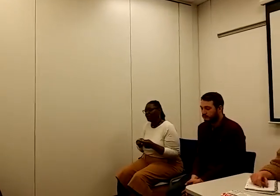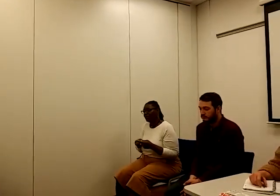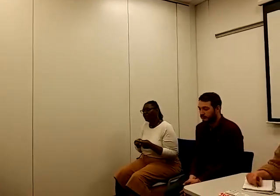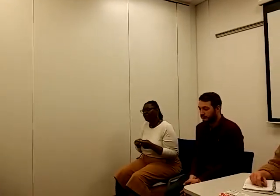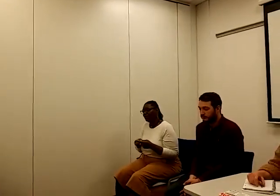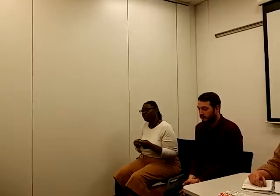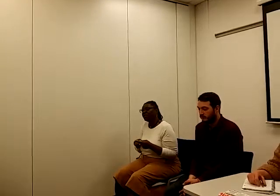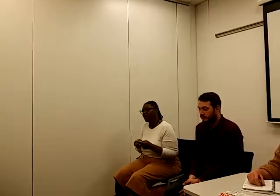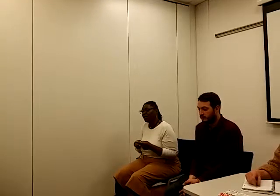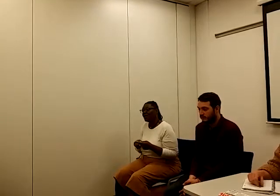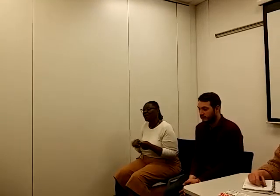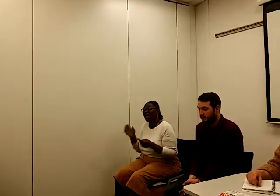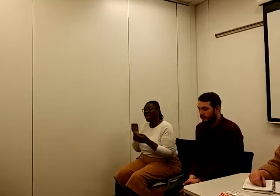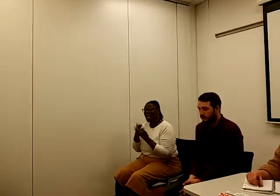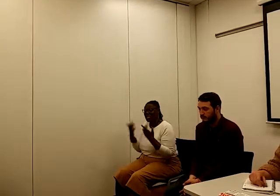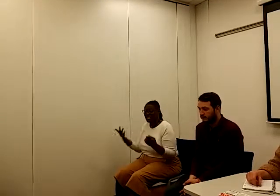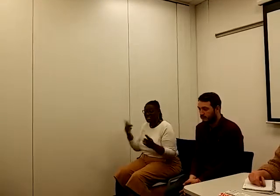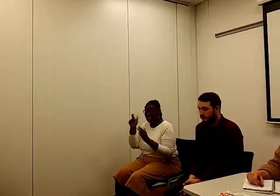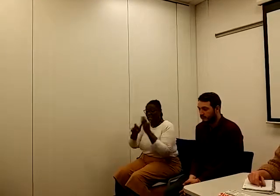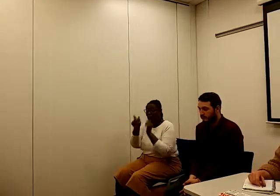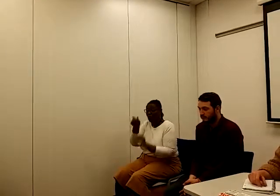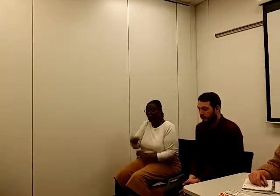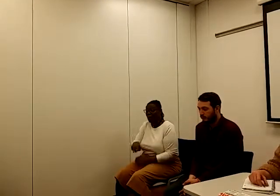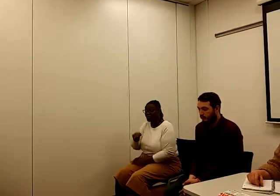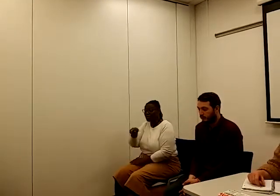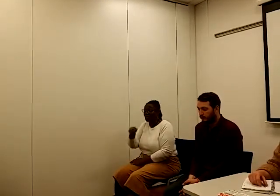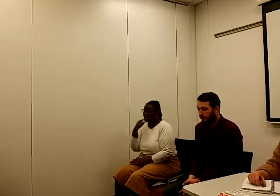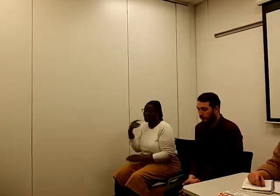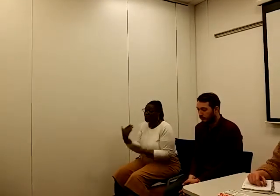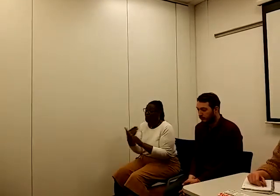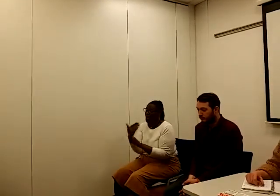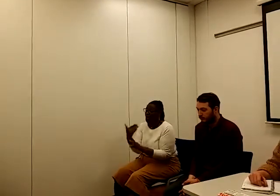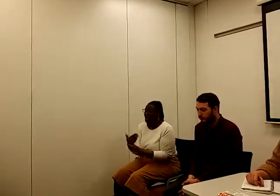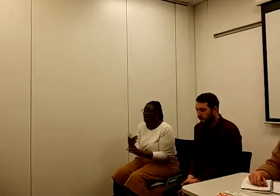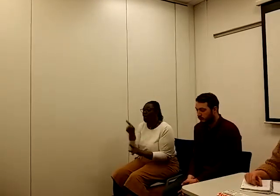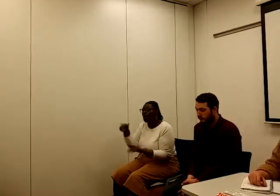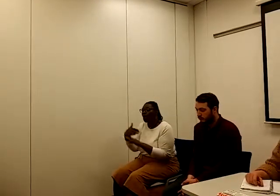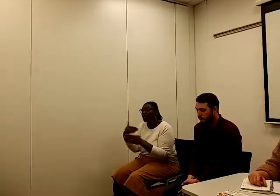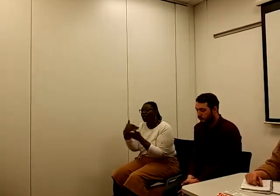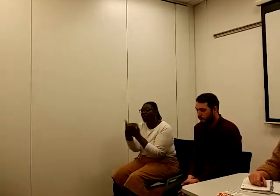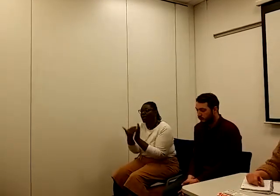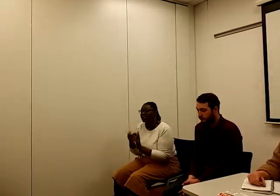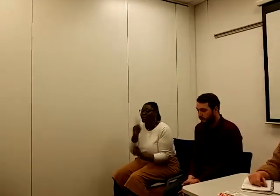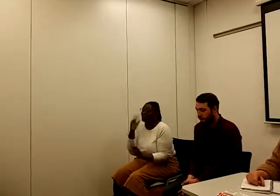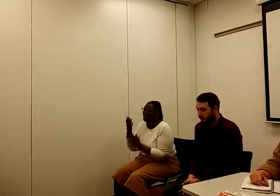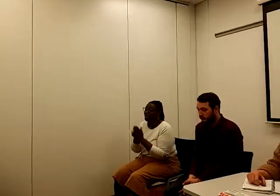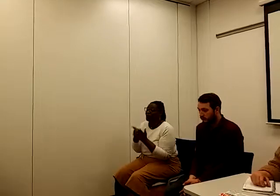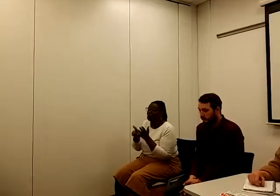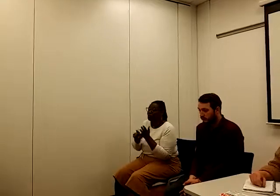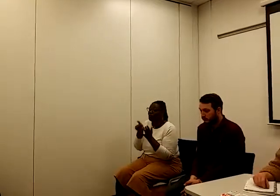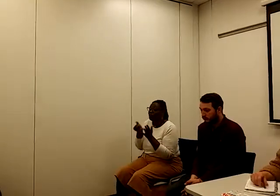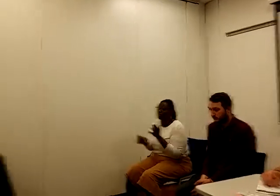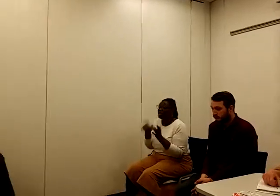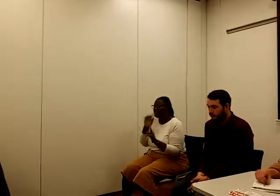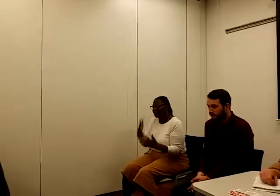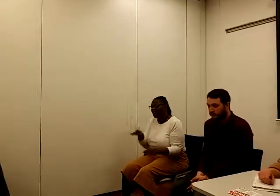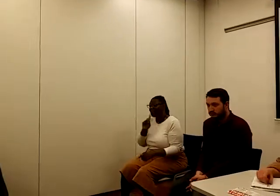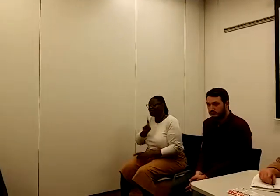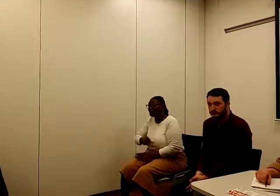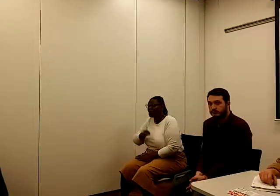And any disabled person that's working, but working part time, claiming Universal Credit now, being told they